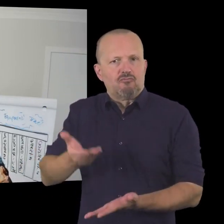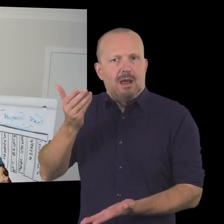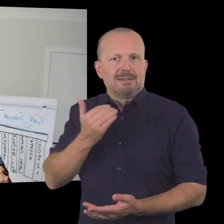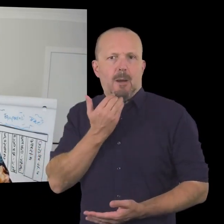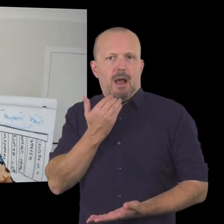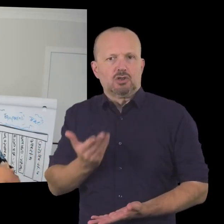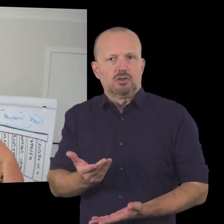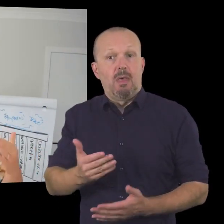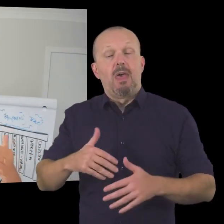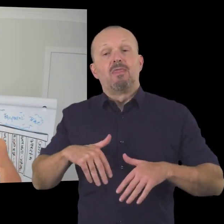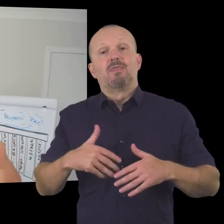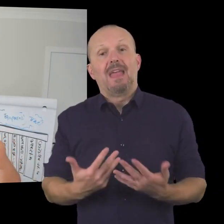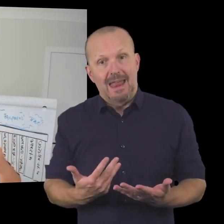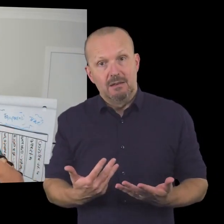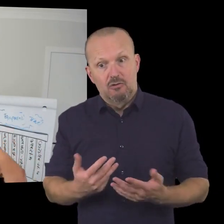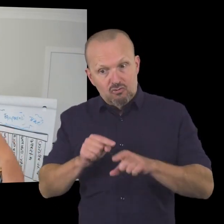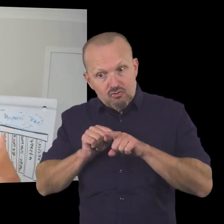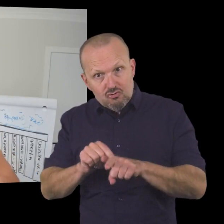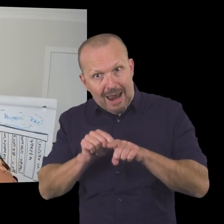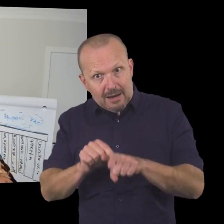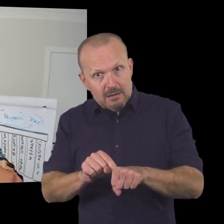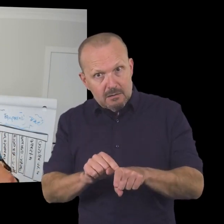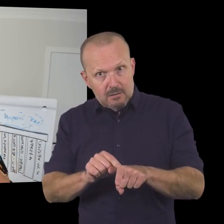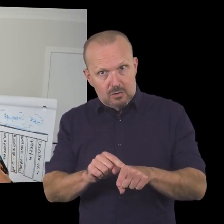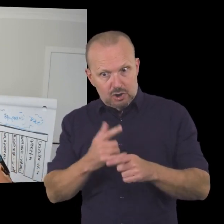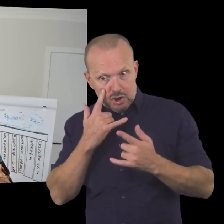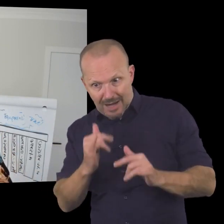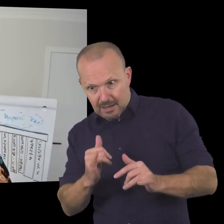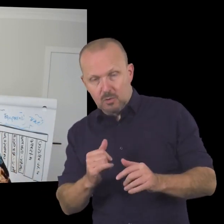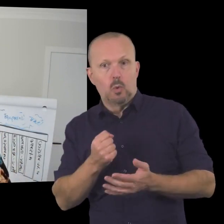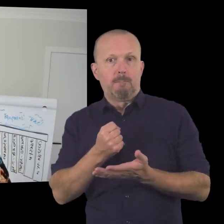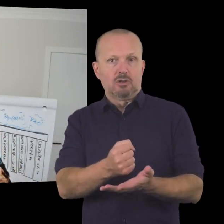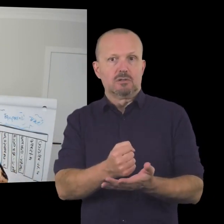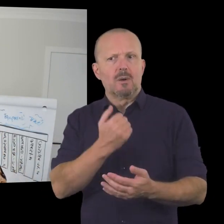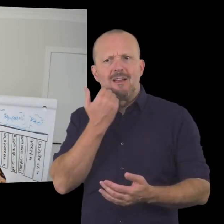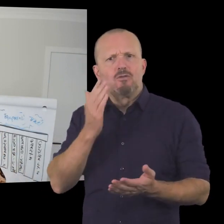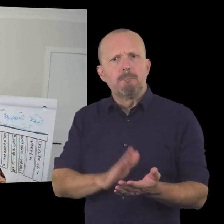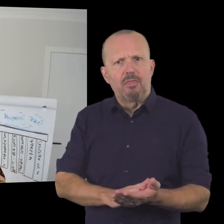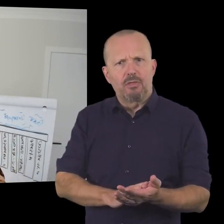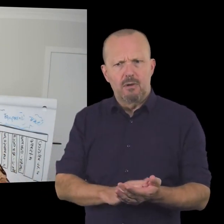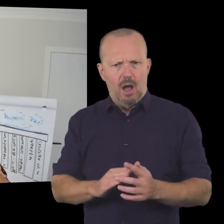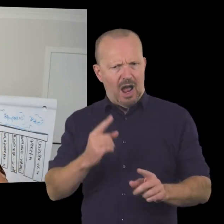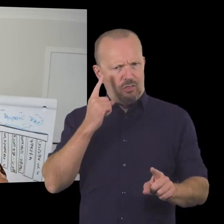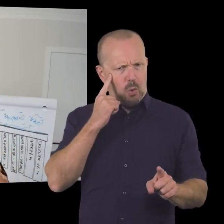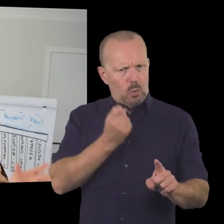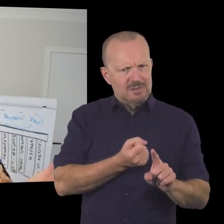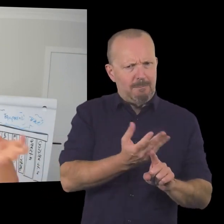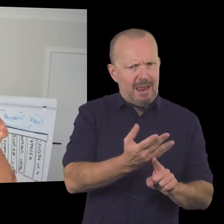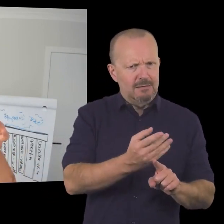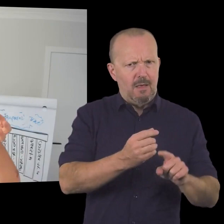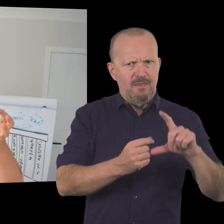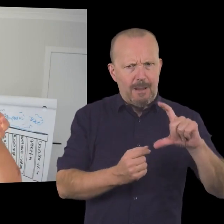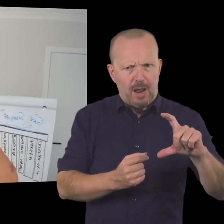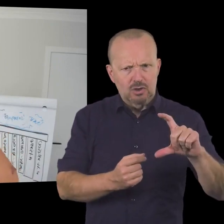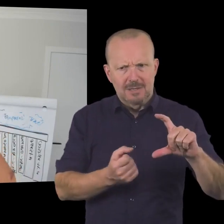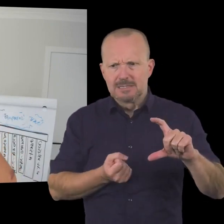course of the year and then track that budget so at the end of each month you're looking at how are things looking so in terms of further how i thought things would be